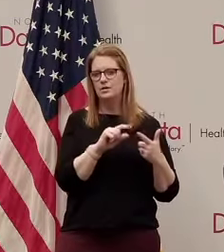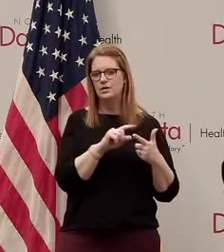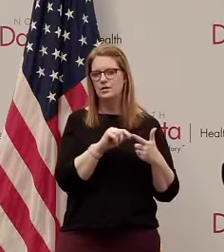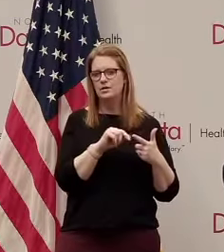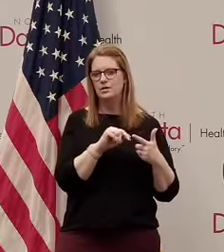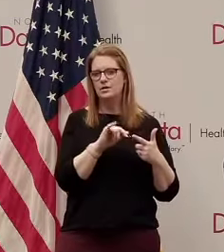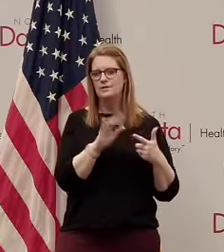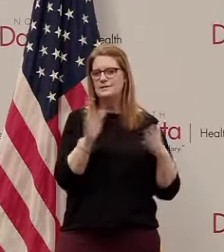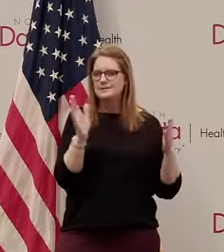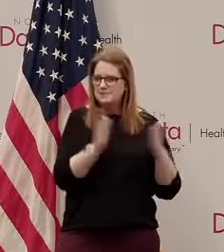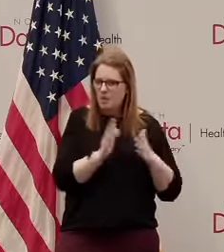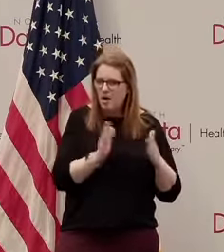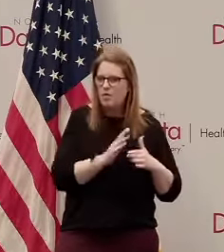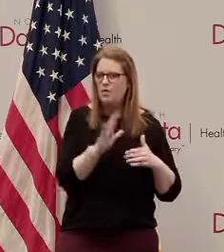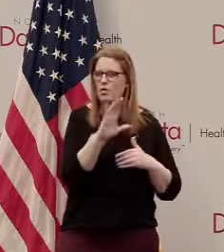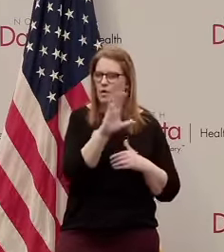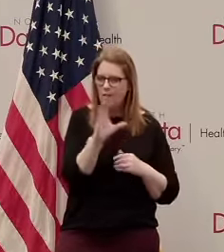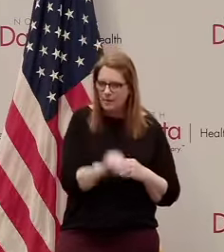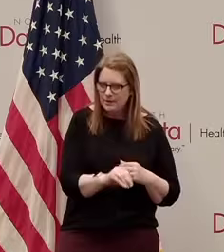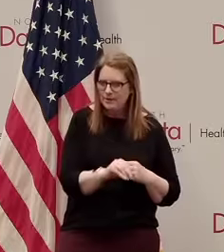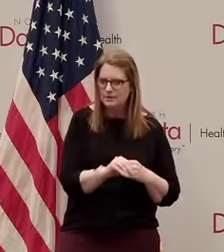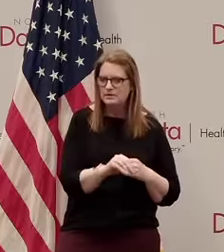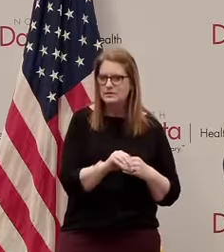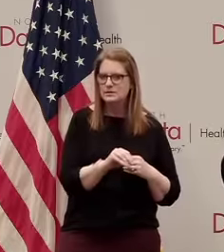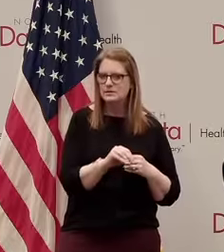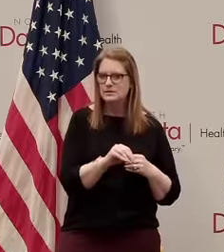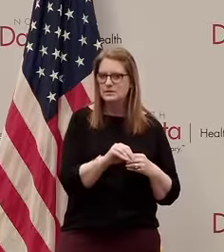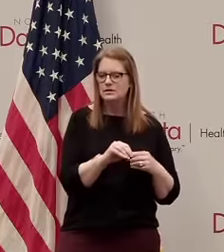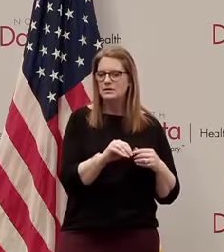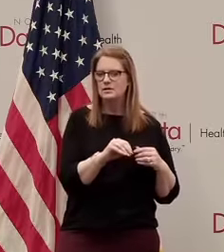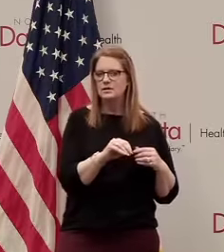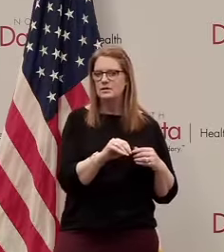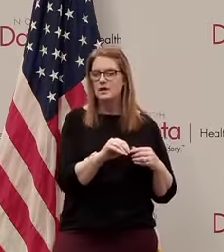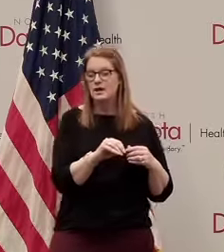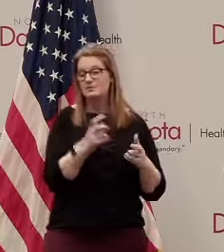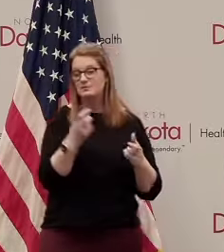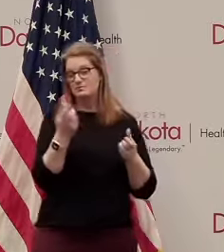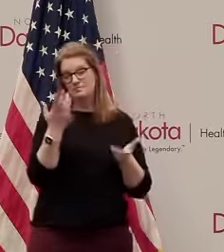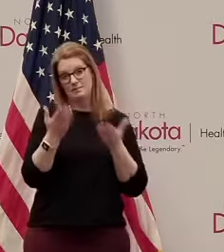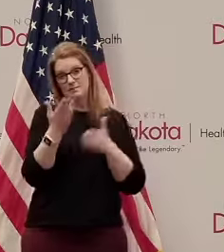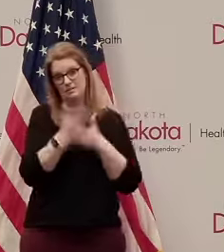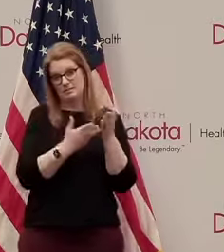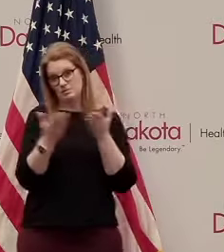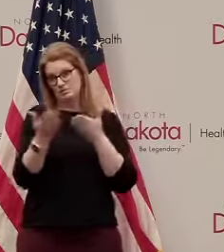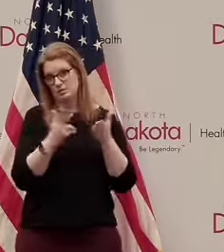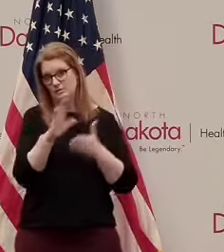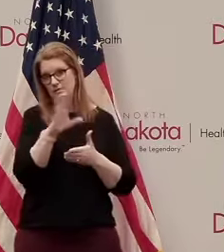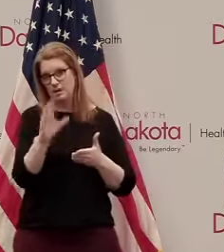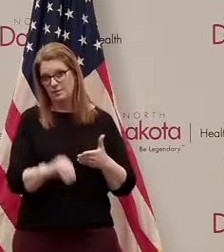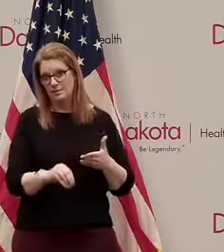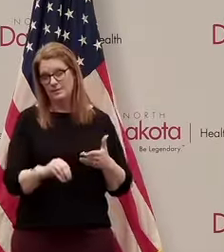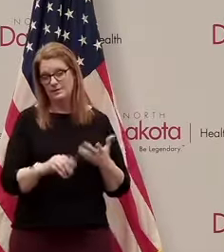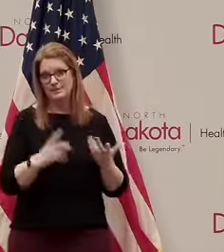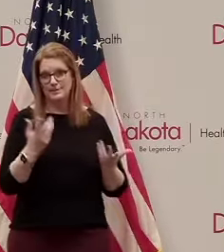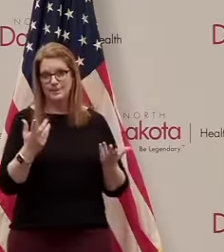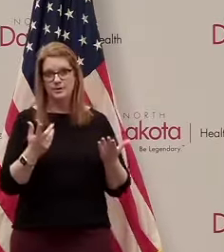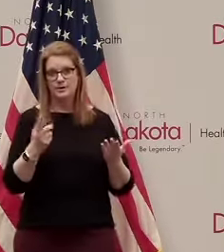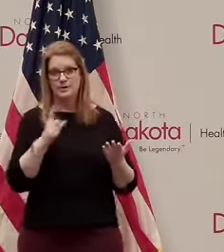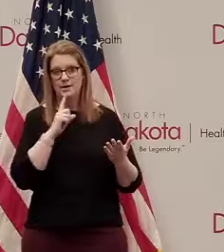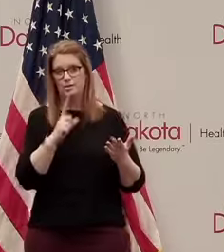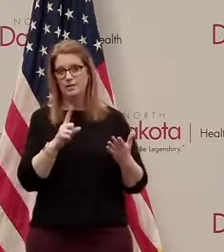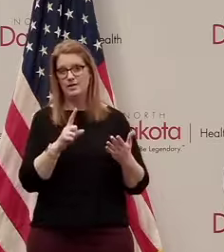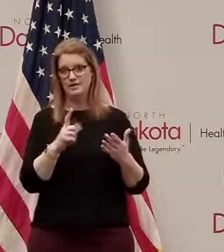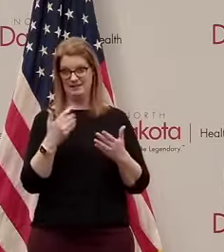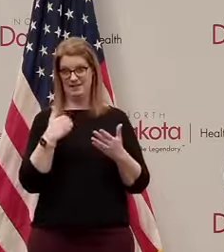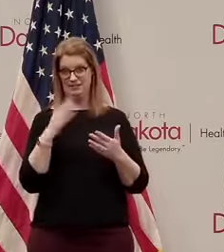in North Dakota smaller companies and even a lot of the service companies they're very leveraged they don't have the type of